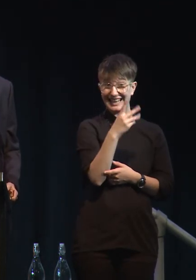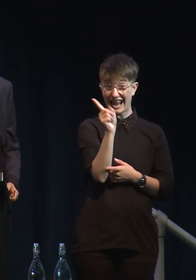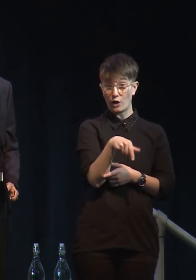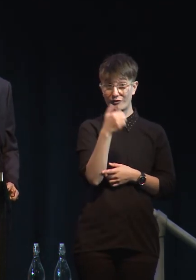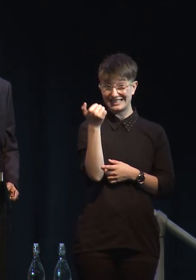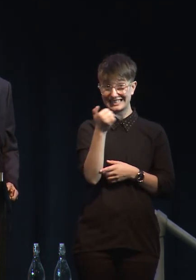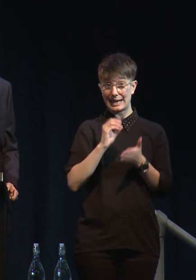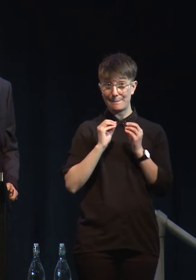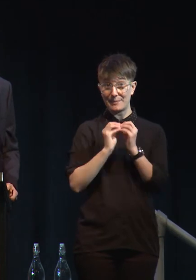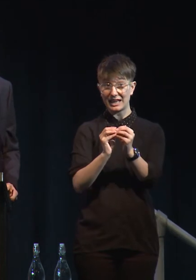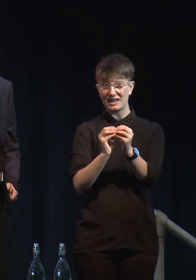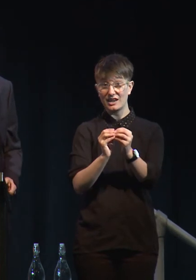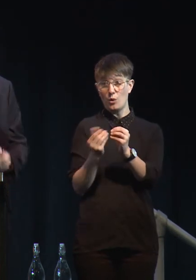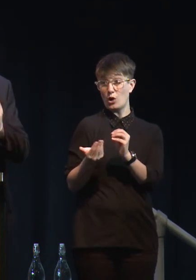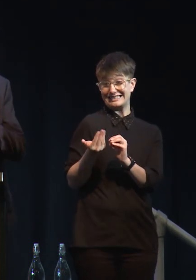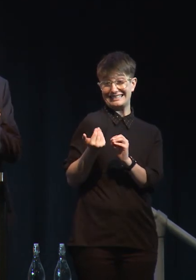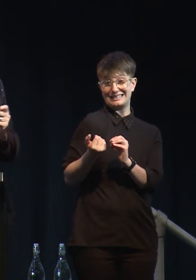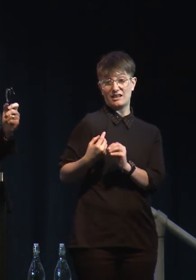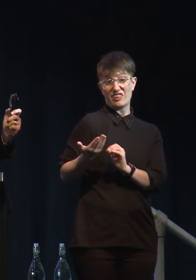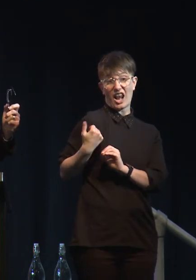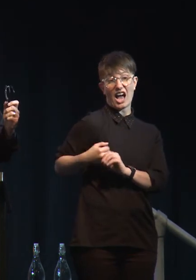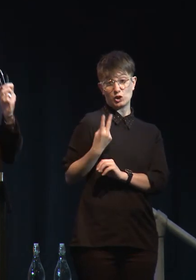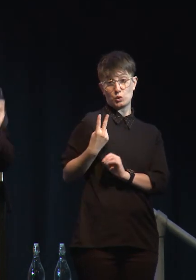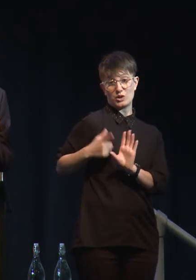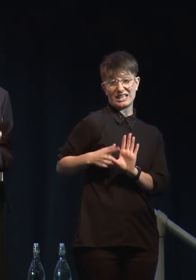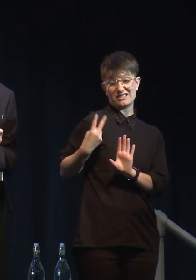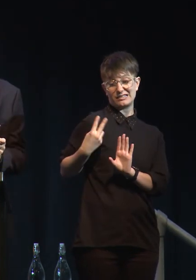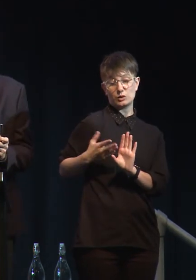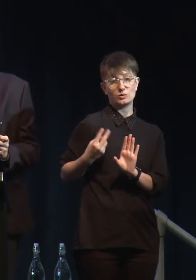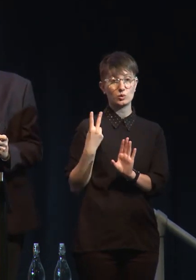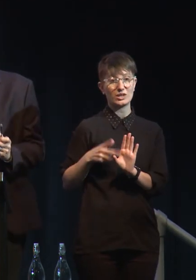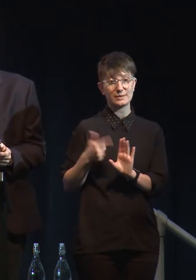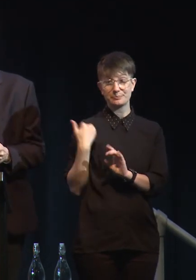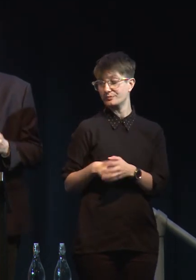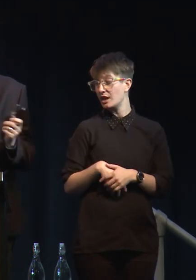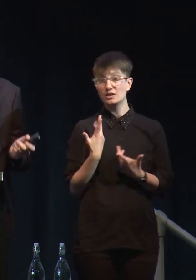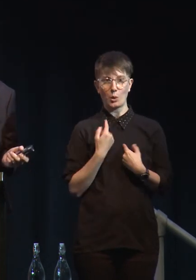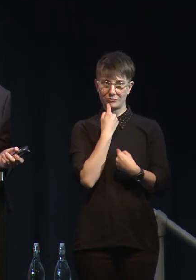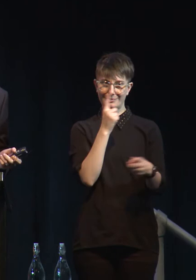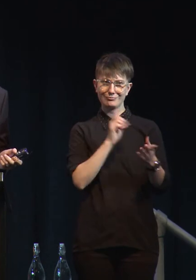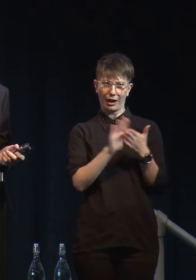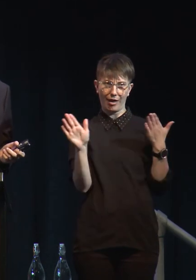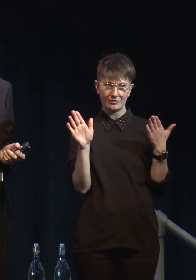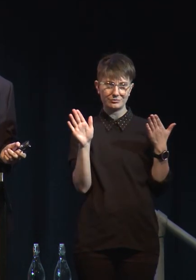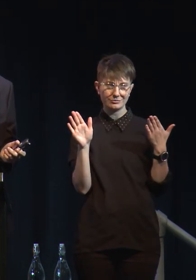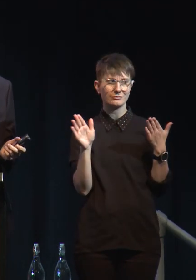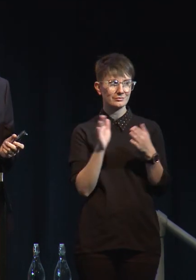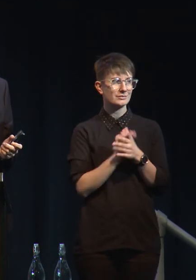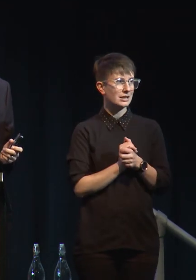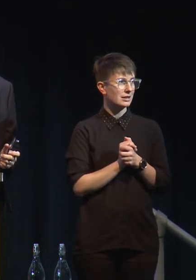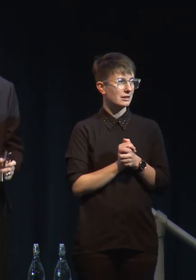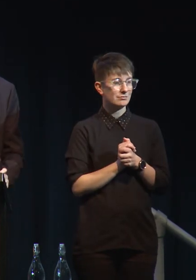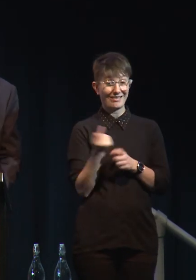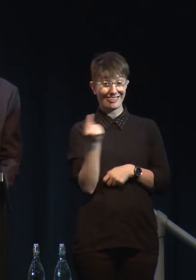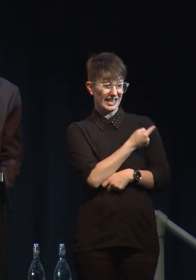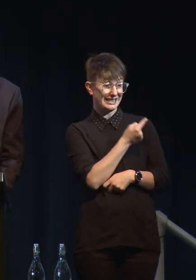17 and 18. Right. So I think the message here is clear. This is a place where New